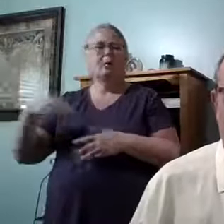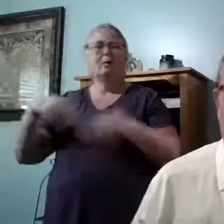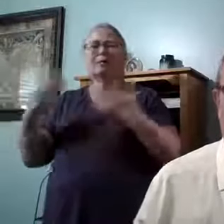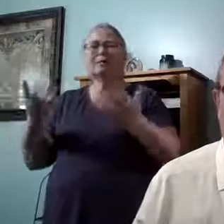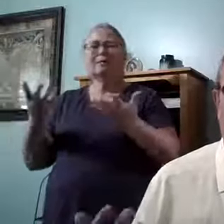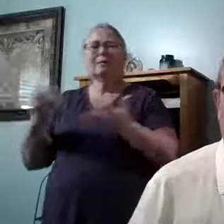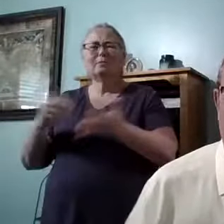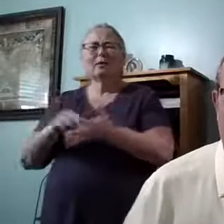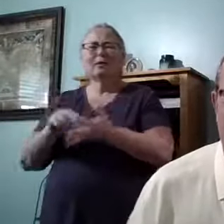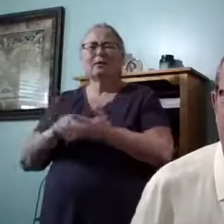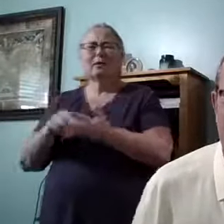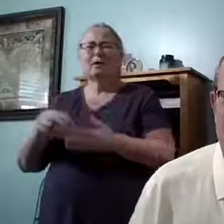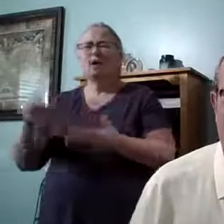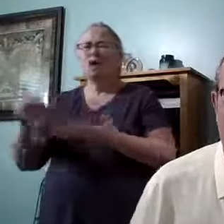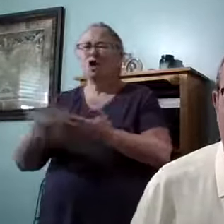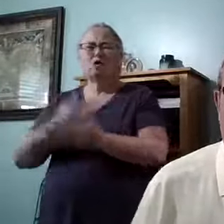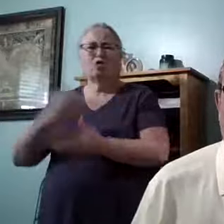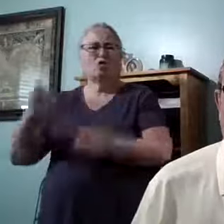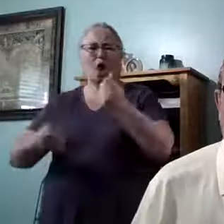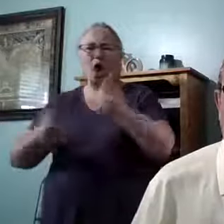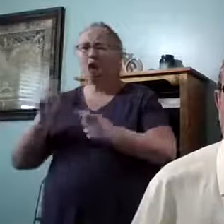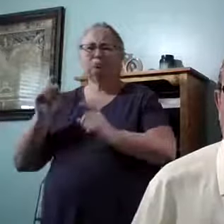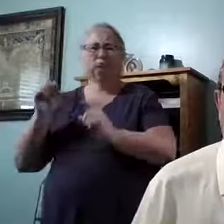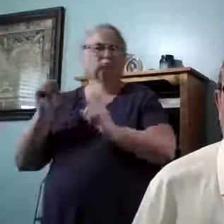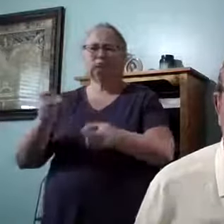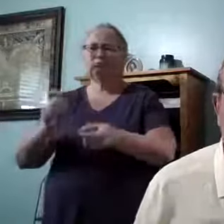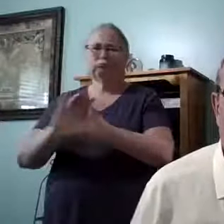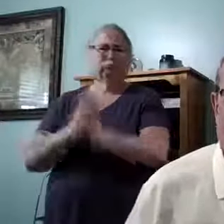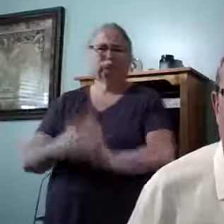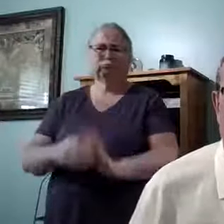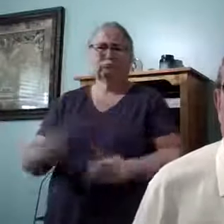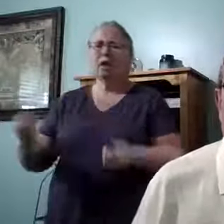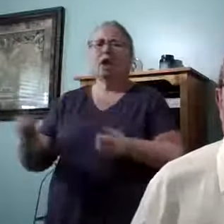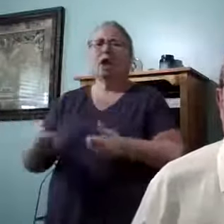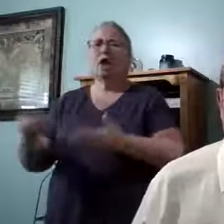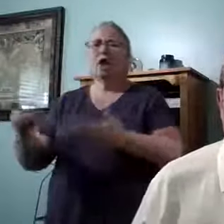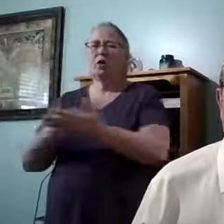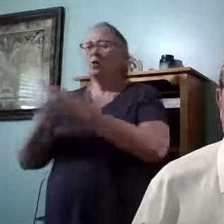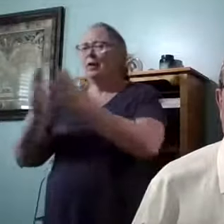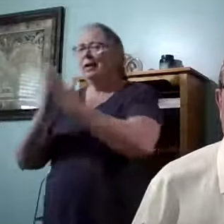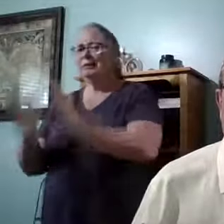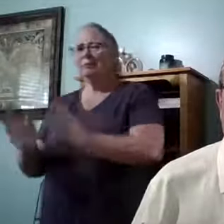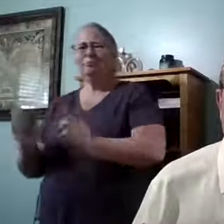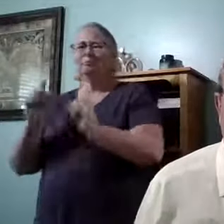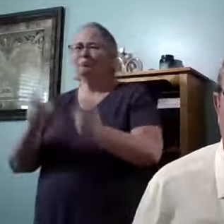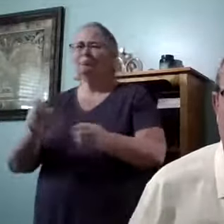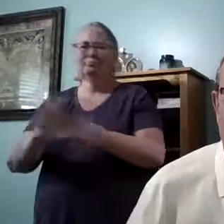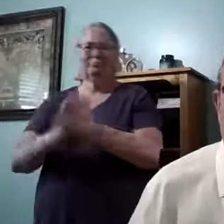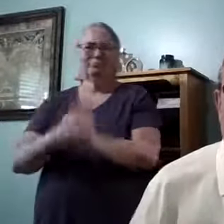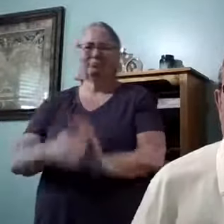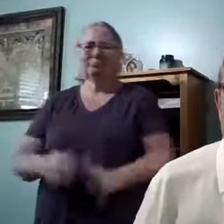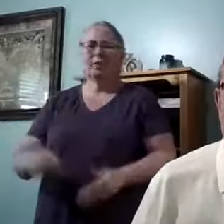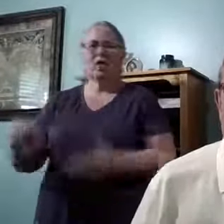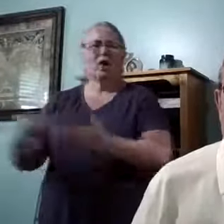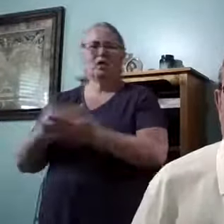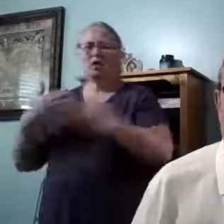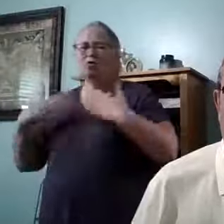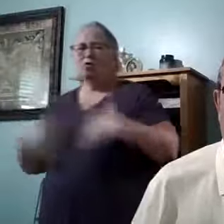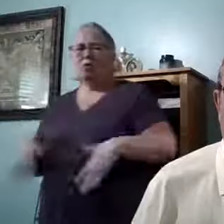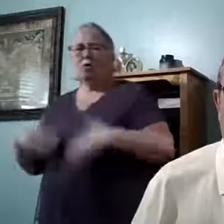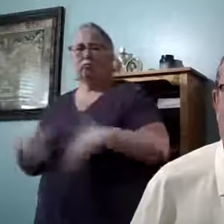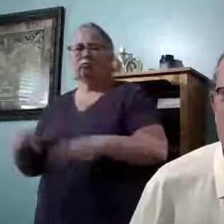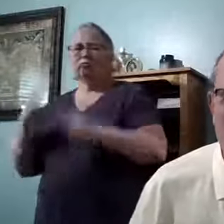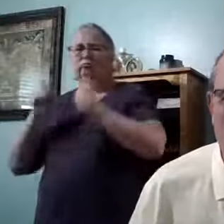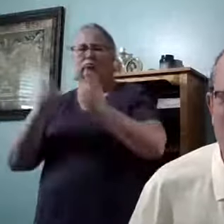that? A new car won't give you peace? A new house won't give you peace. A new dress won't give you